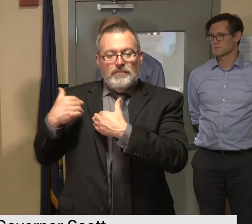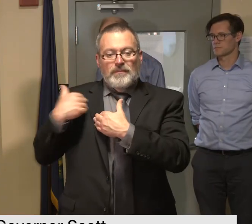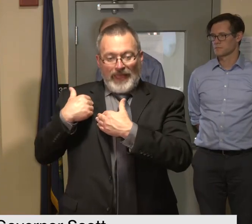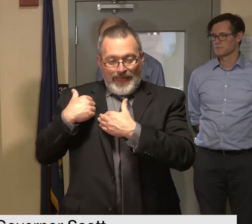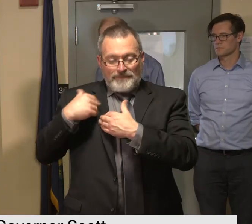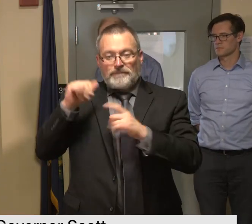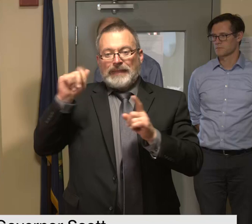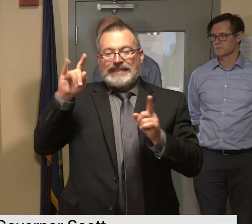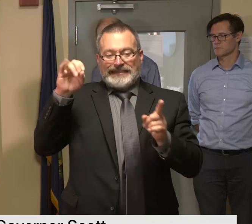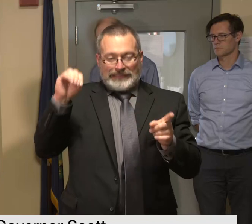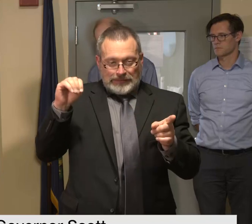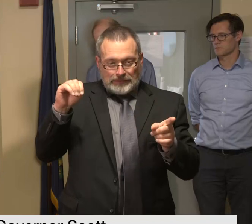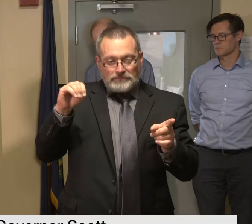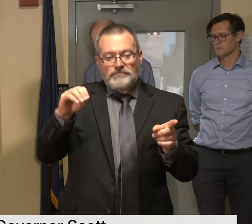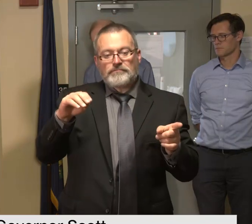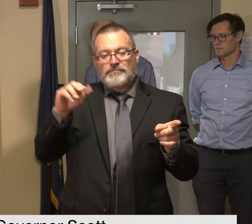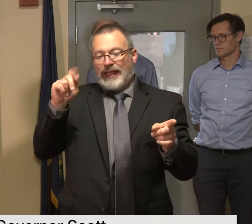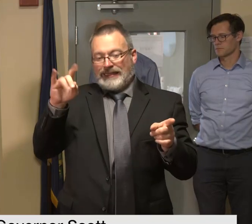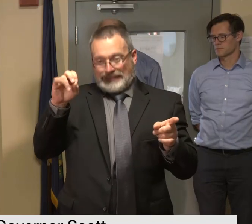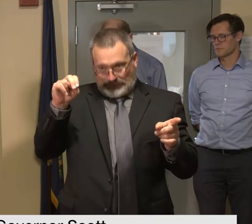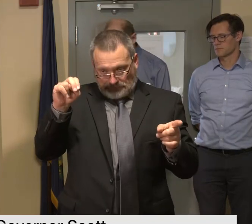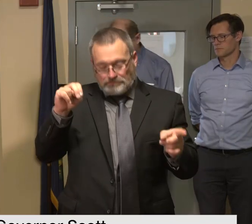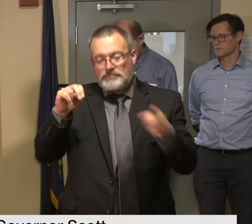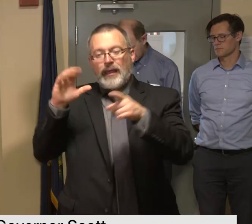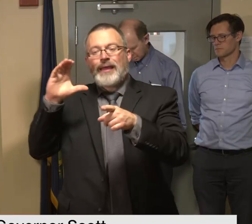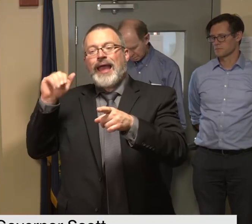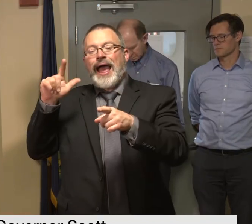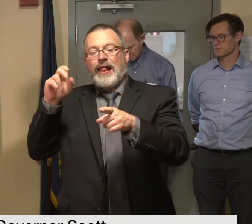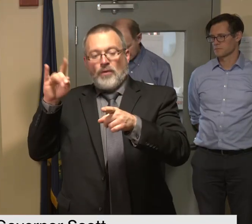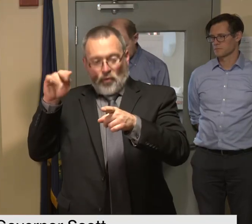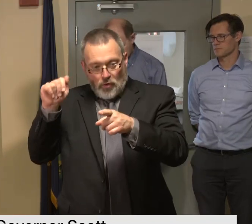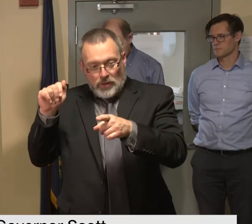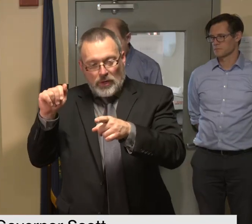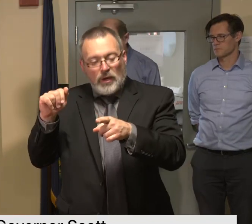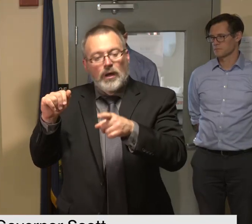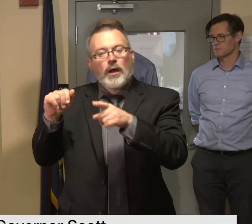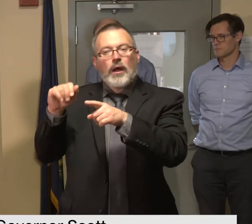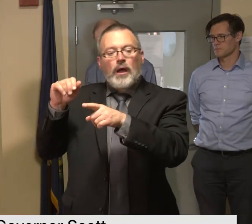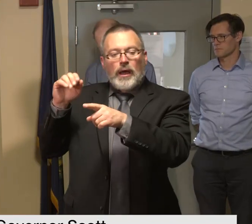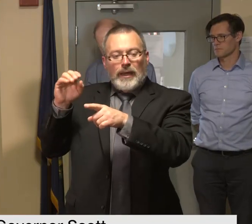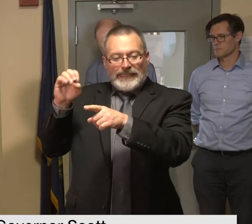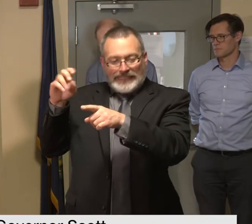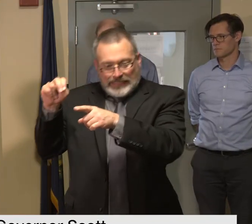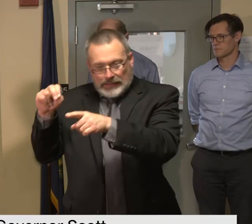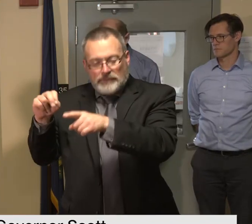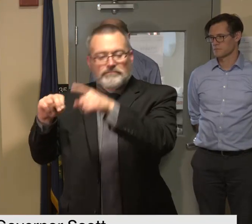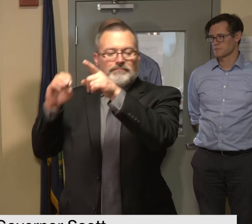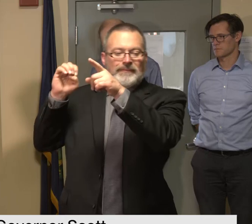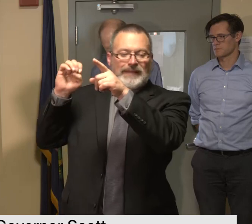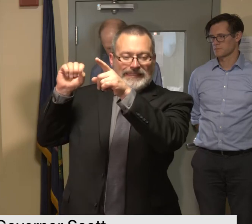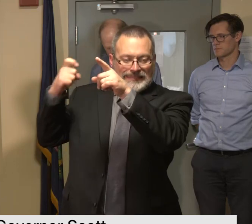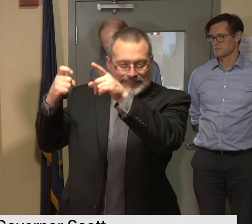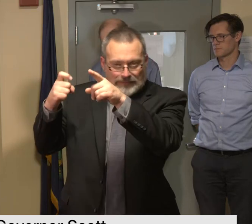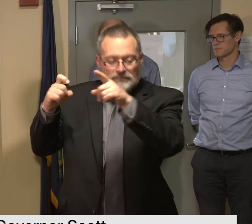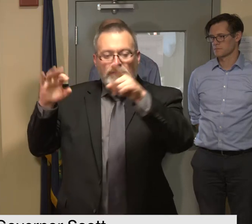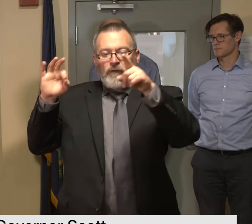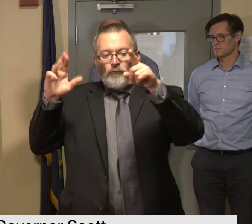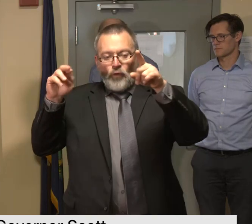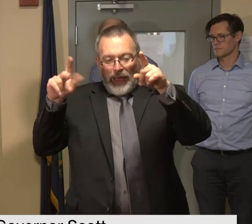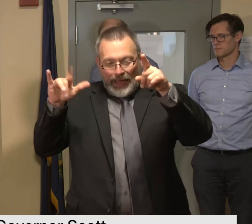caledonia chittenden essex franklin lamoille orange